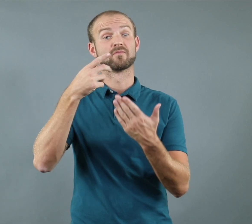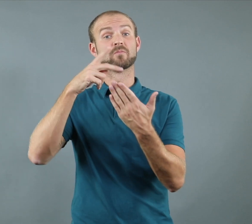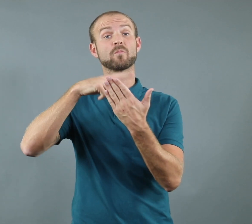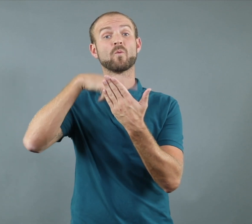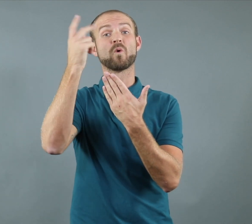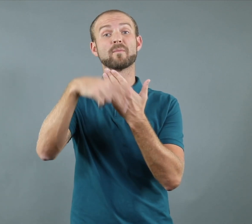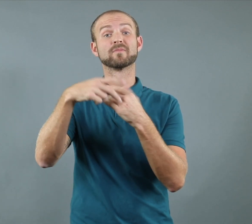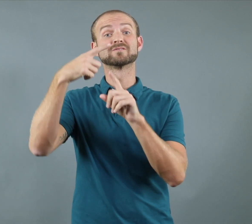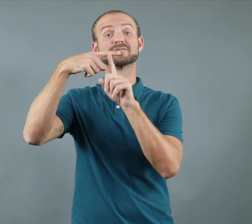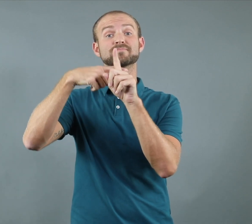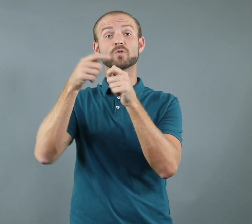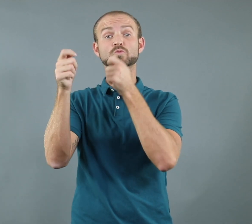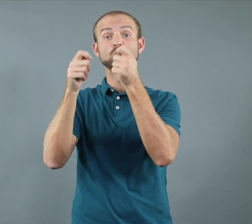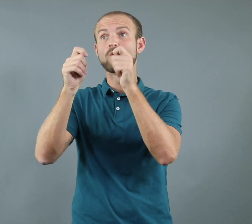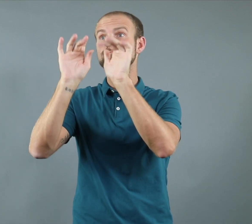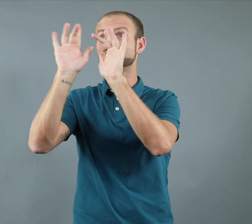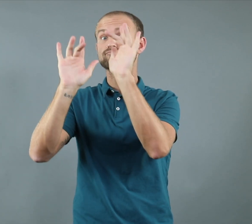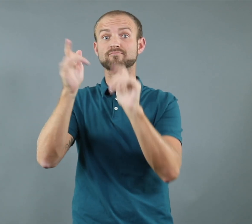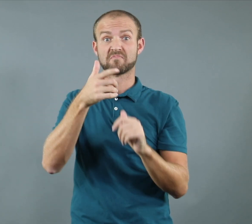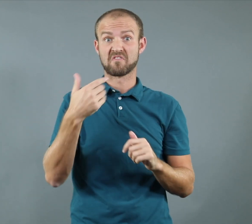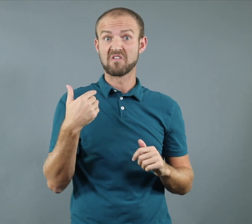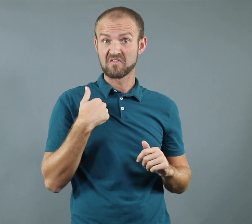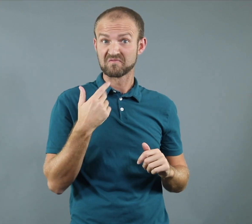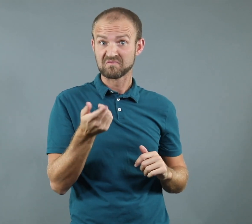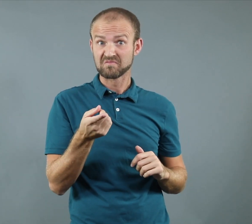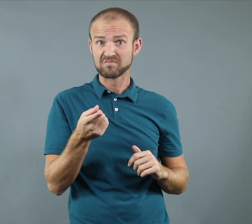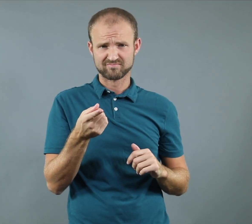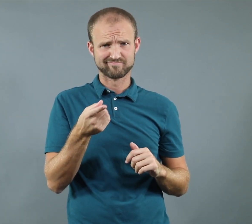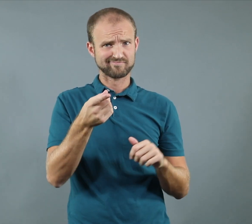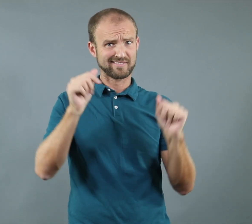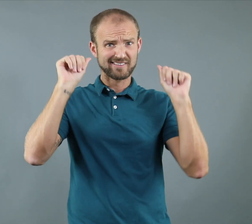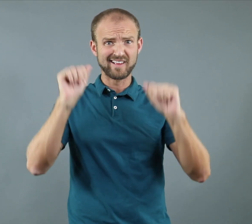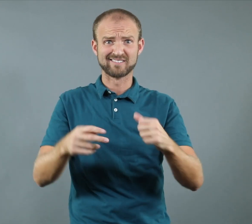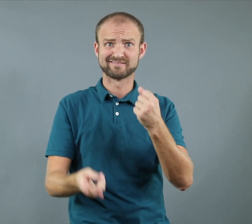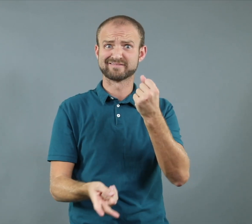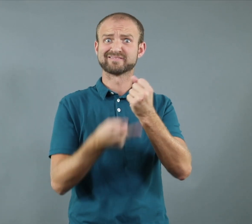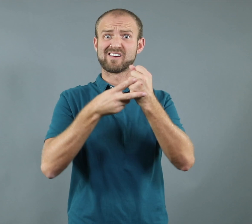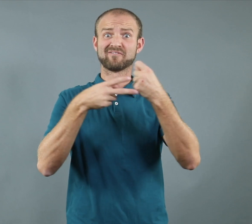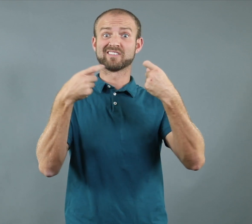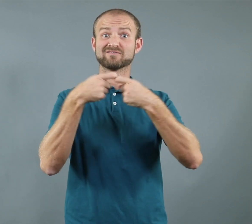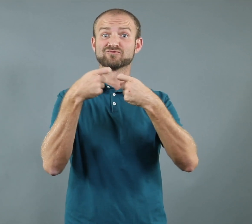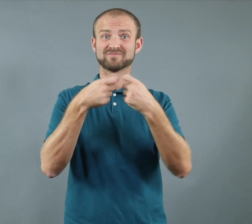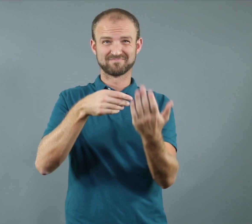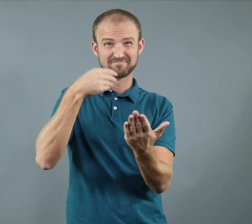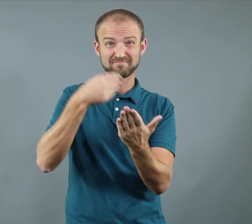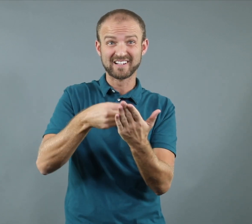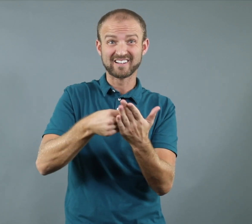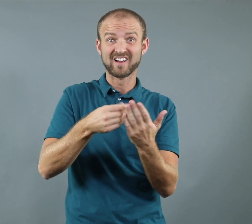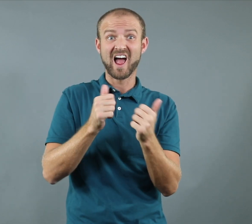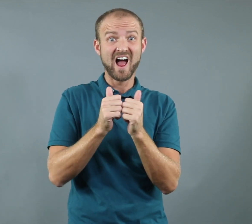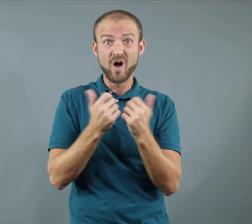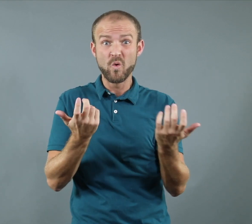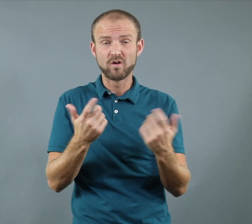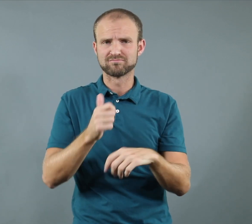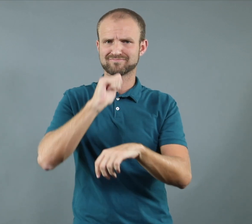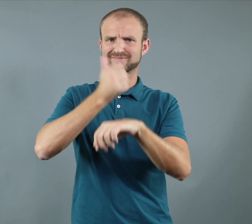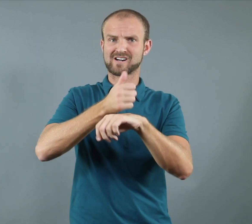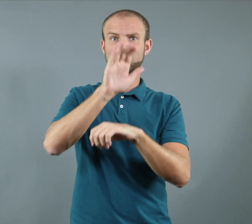If you have a programmable thermostat, you can save both energy and money by setting your heater or